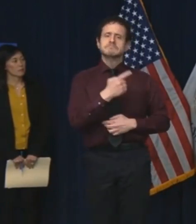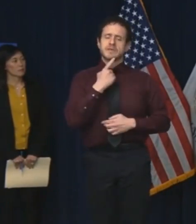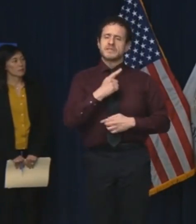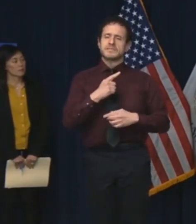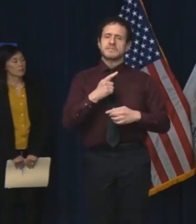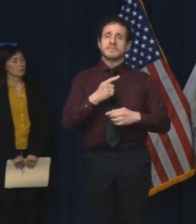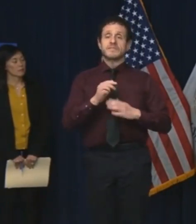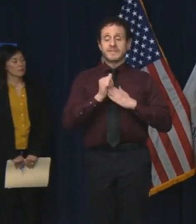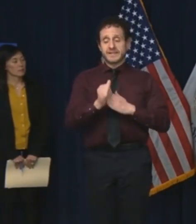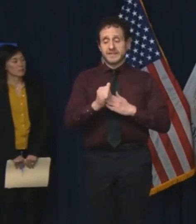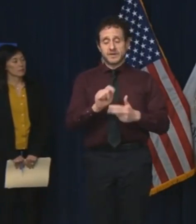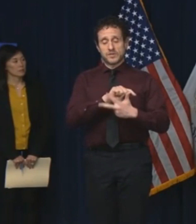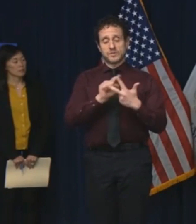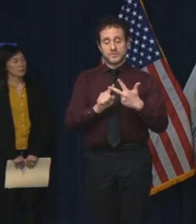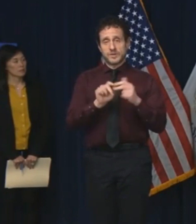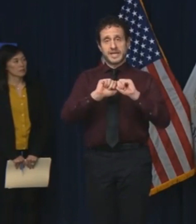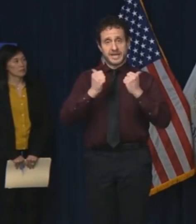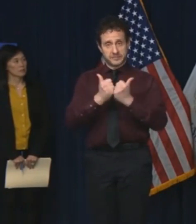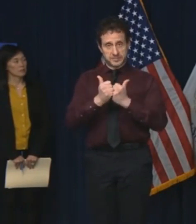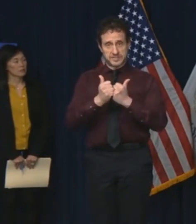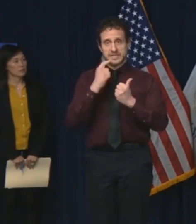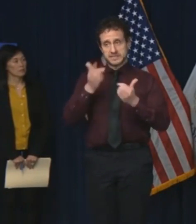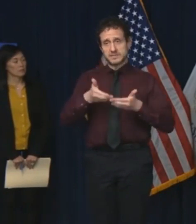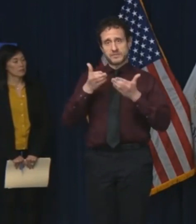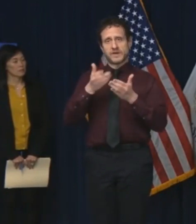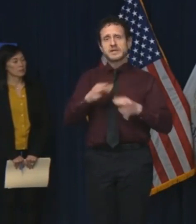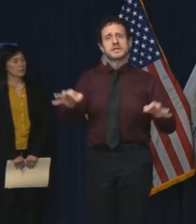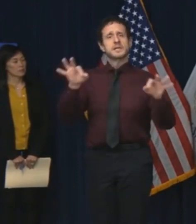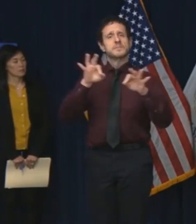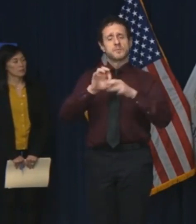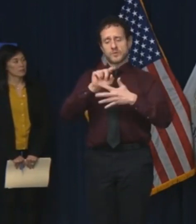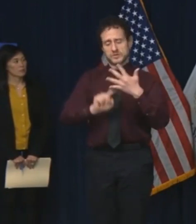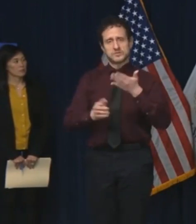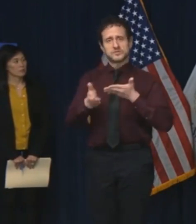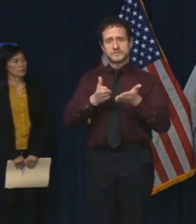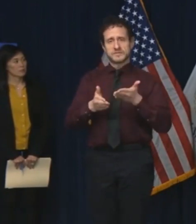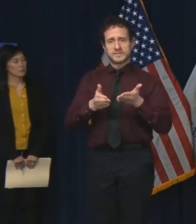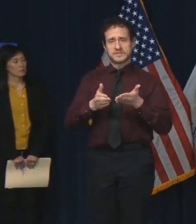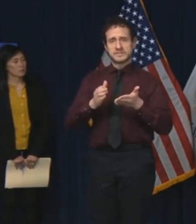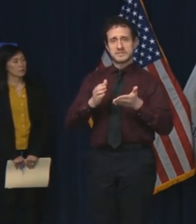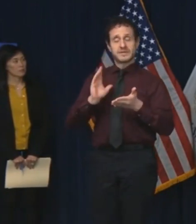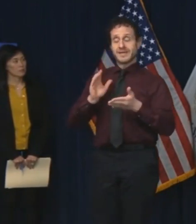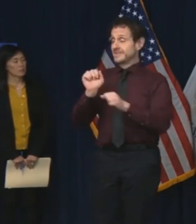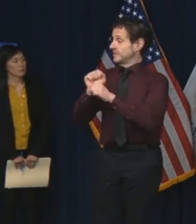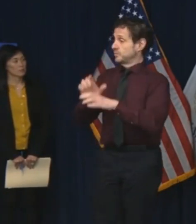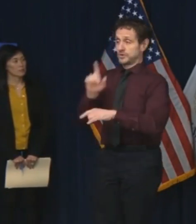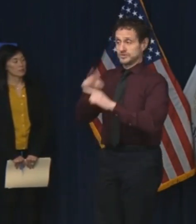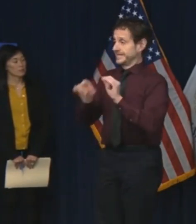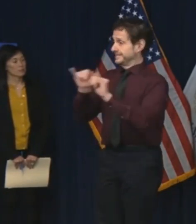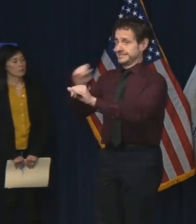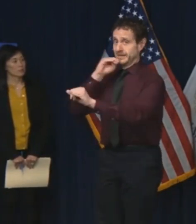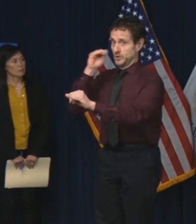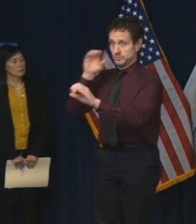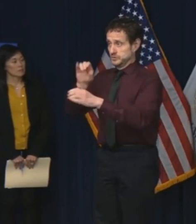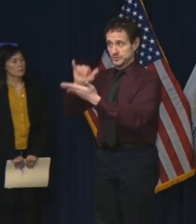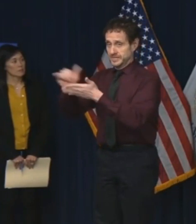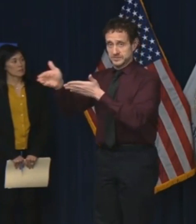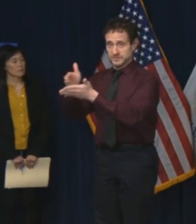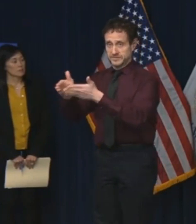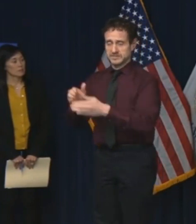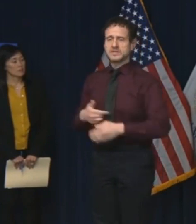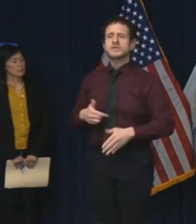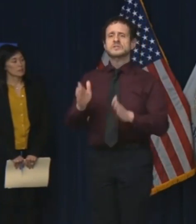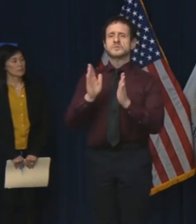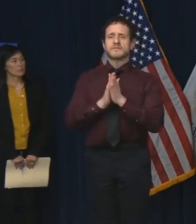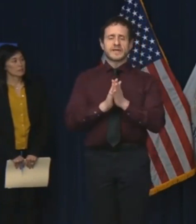of the agencies that provide critical services that our workers can't do from their homes. I've asked the three